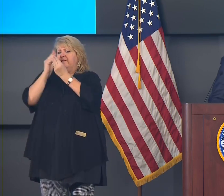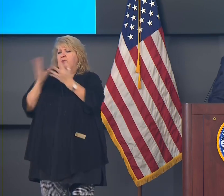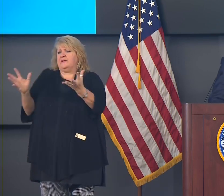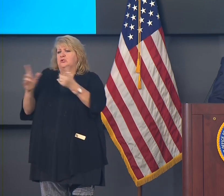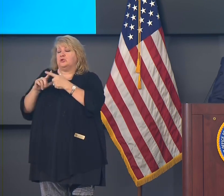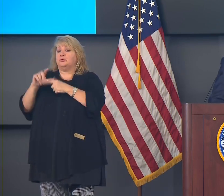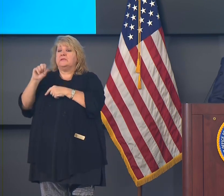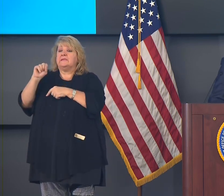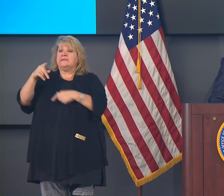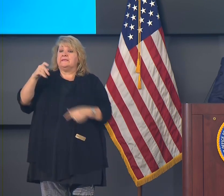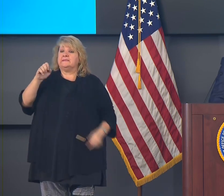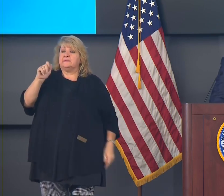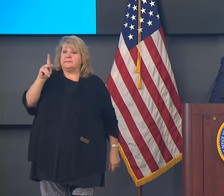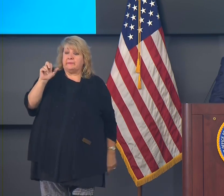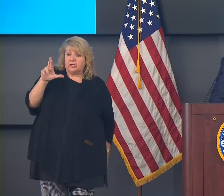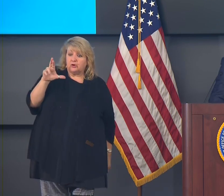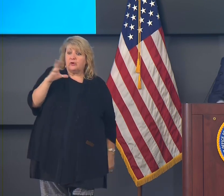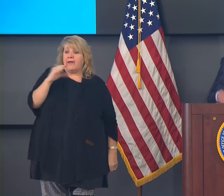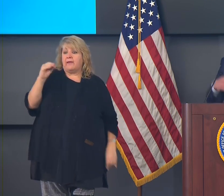speaker and to the president.